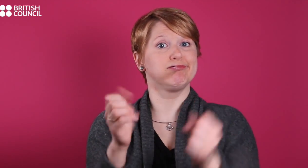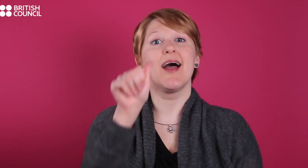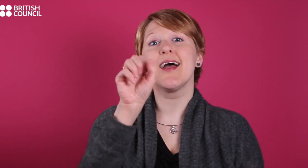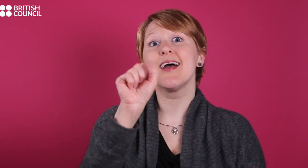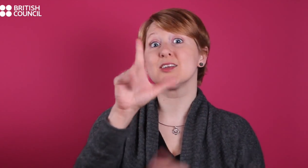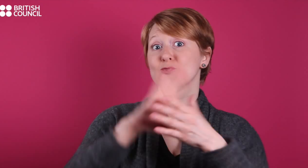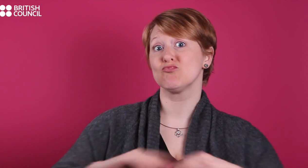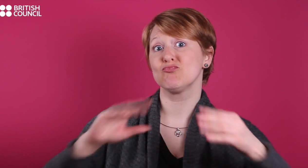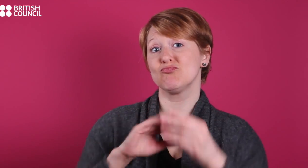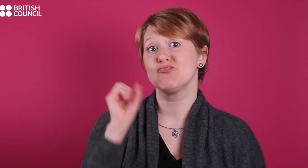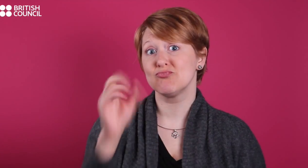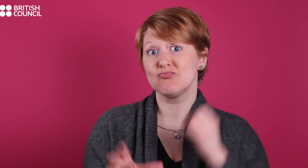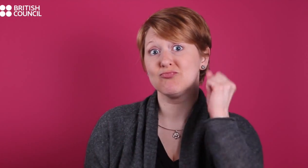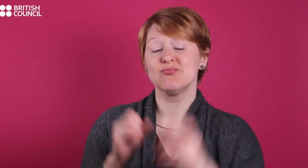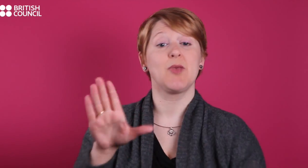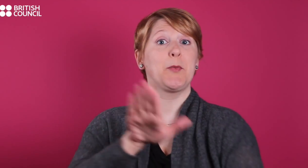to interpret music using ASL as well as theatre.